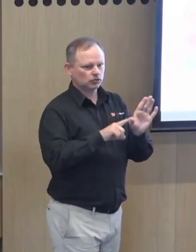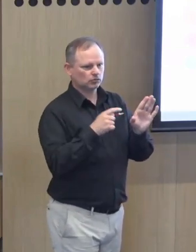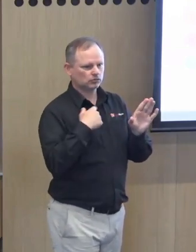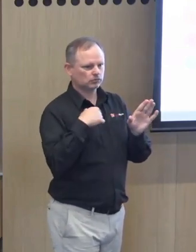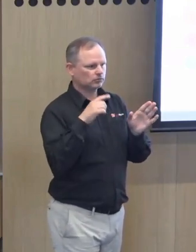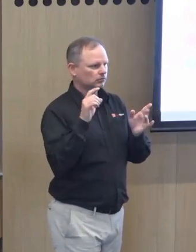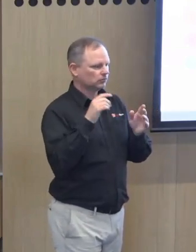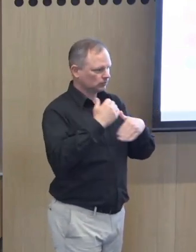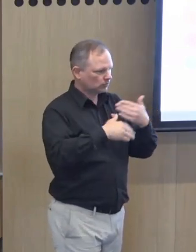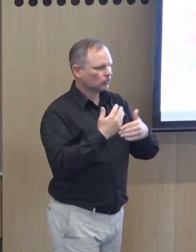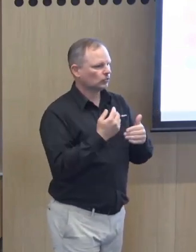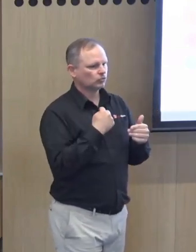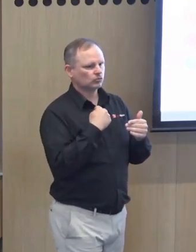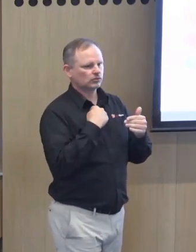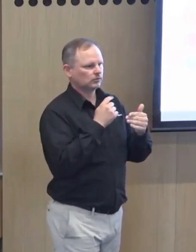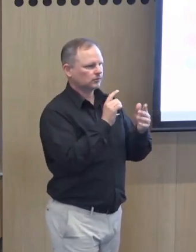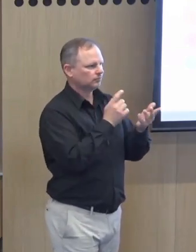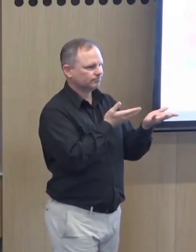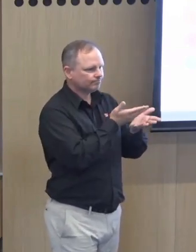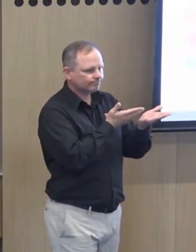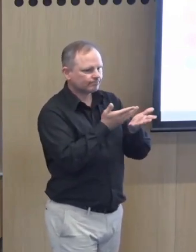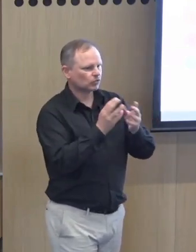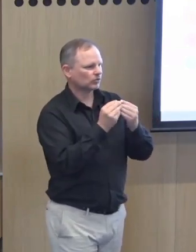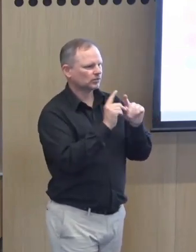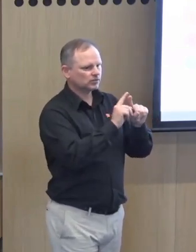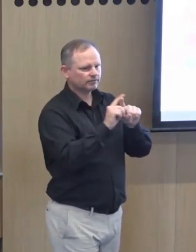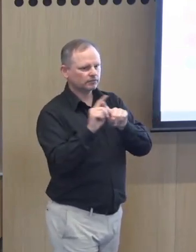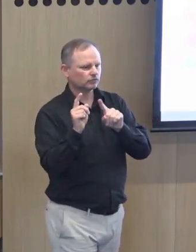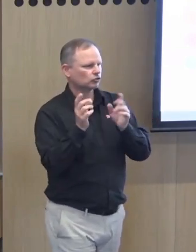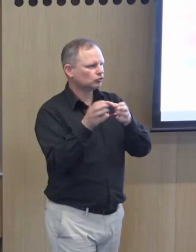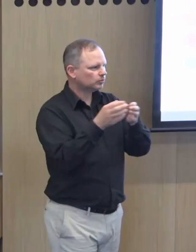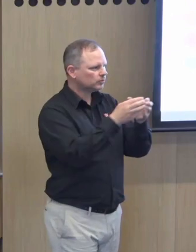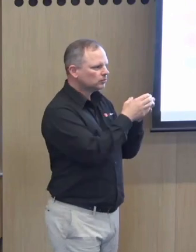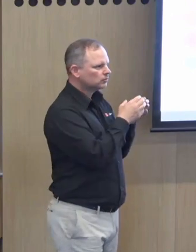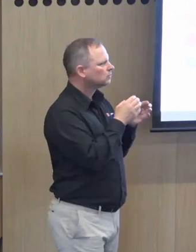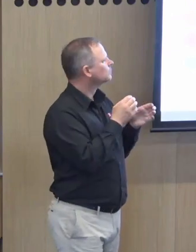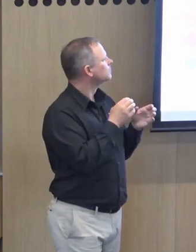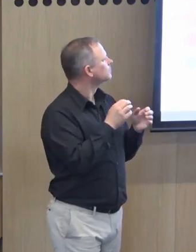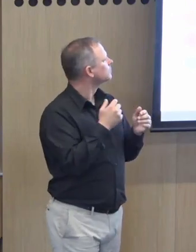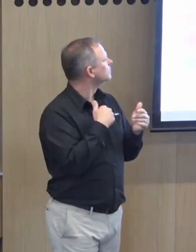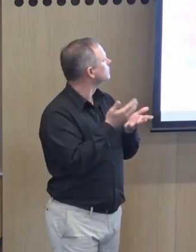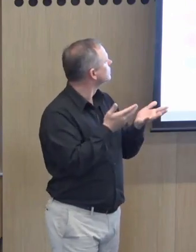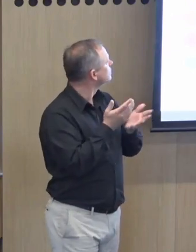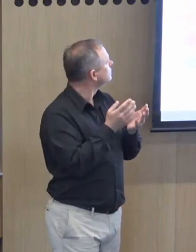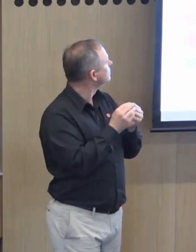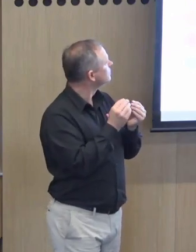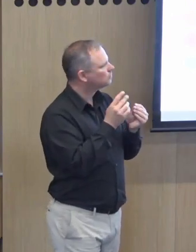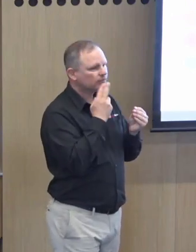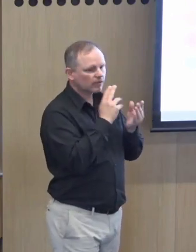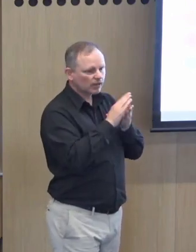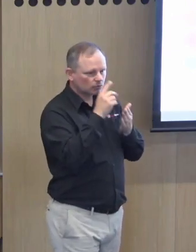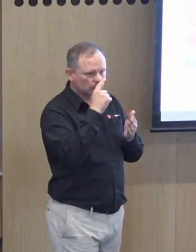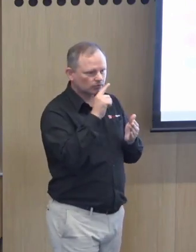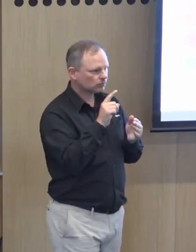So the part of the work that we've done this year, we've consulted with various groups and partners, and this is a list of those